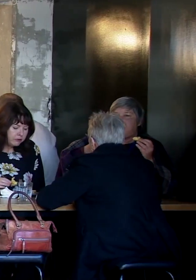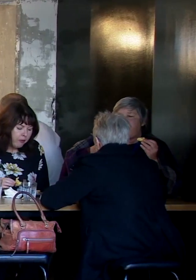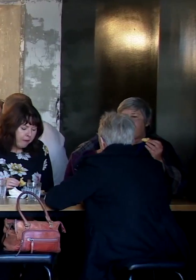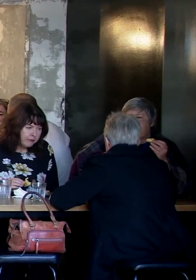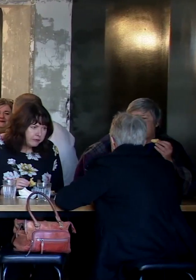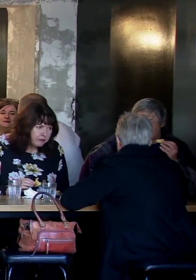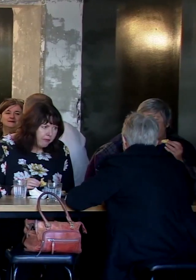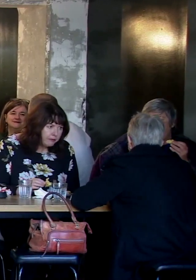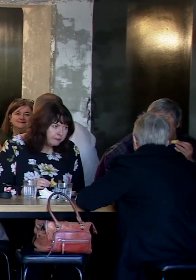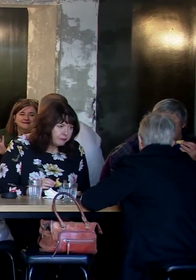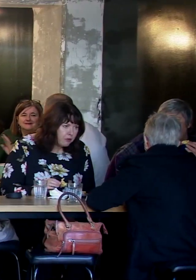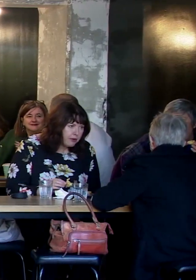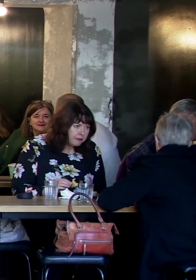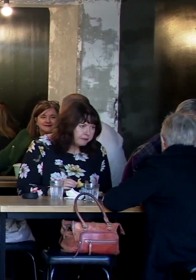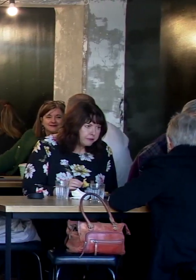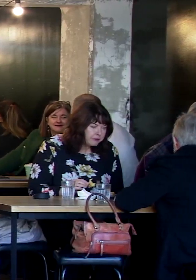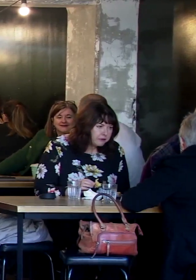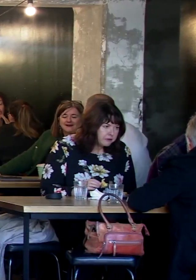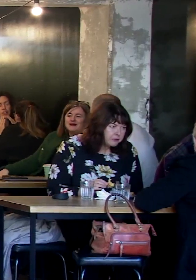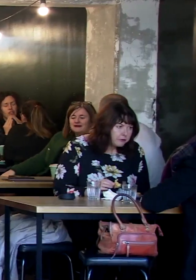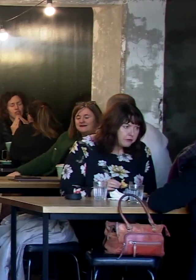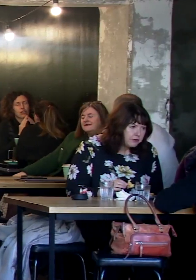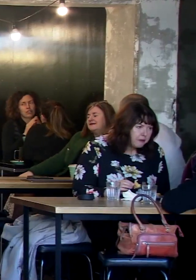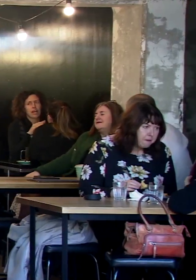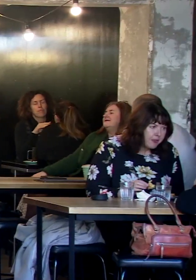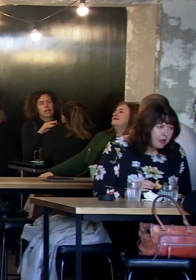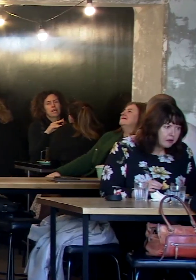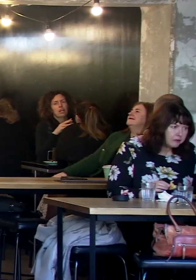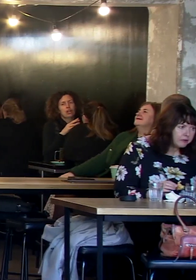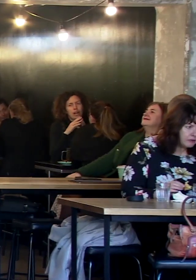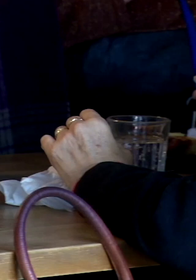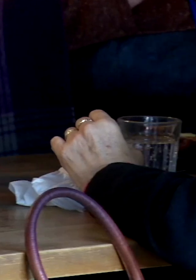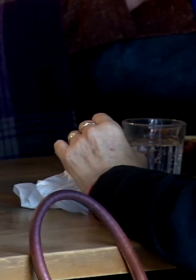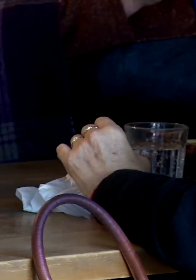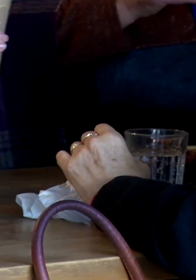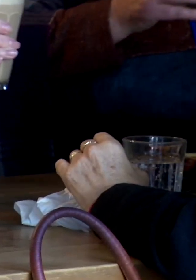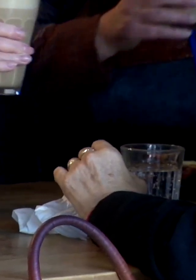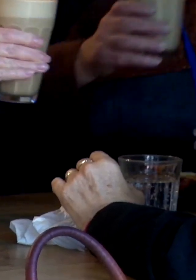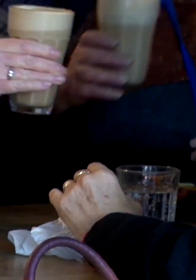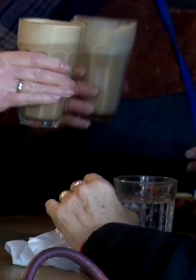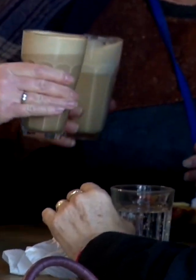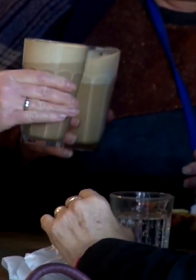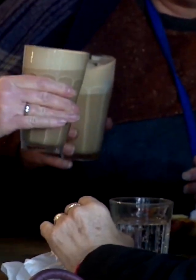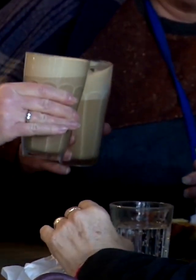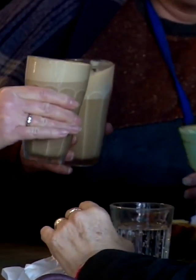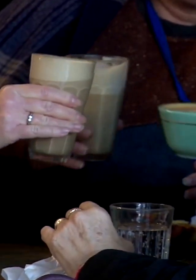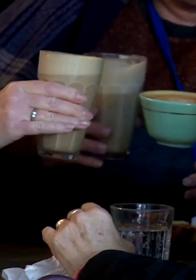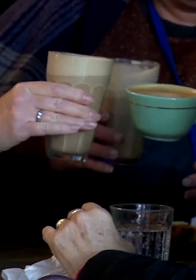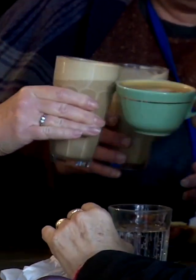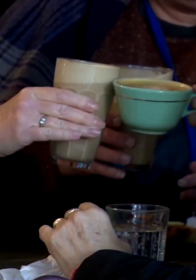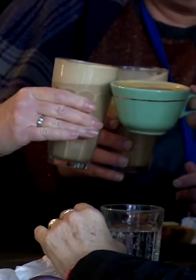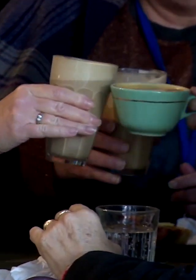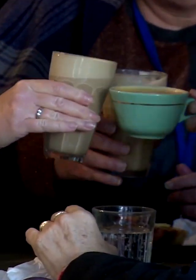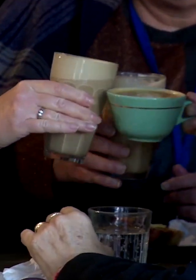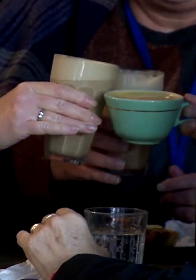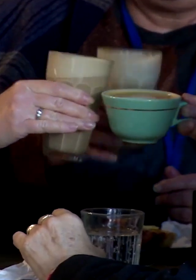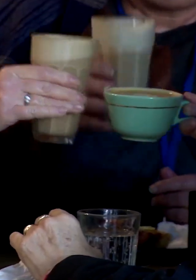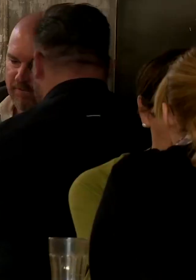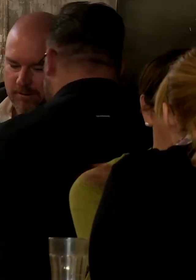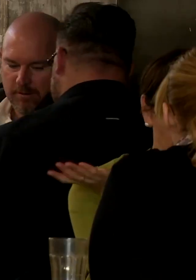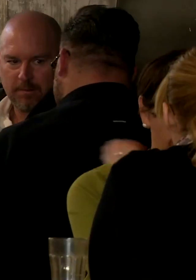After returning to normality last week, New Zealand announced on Tuesday that it has two new cases of the coronavirus,